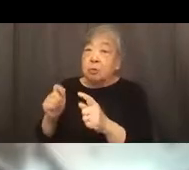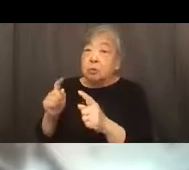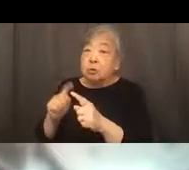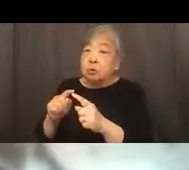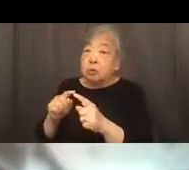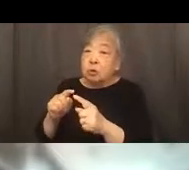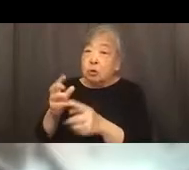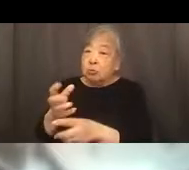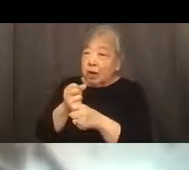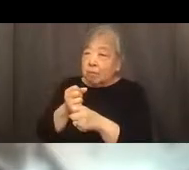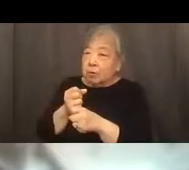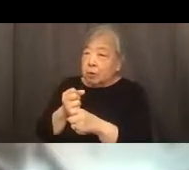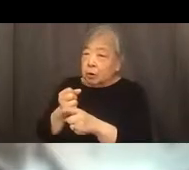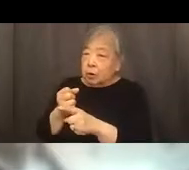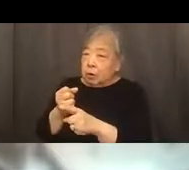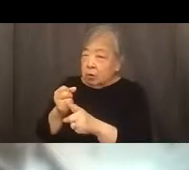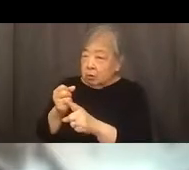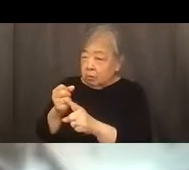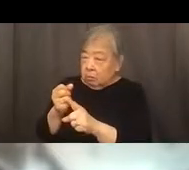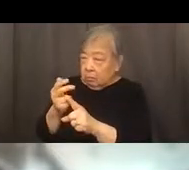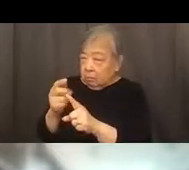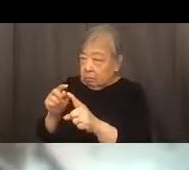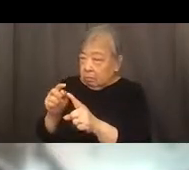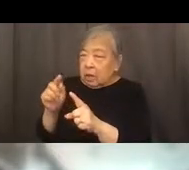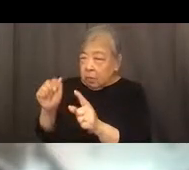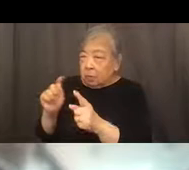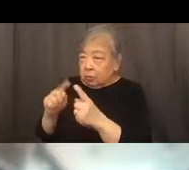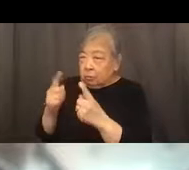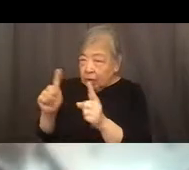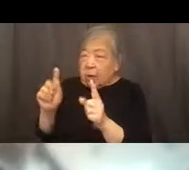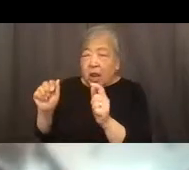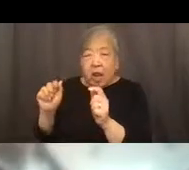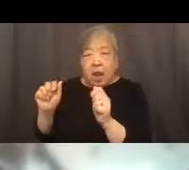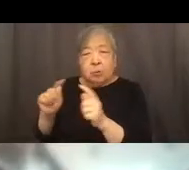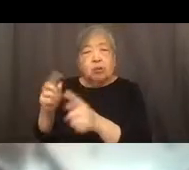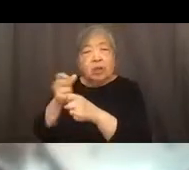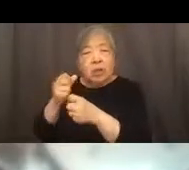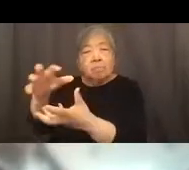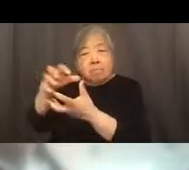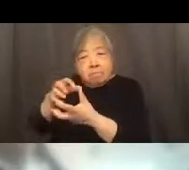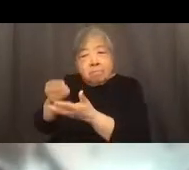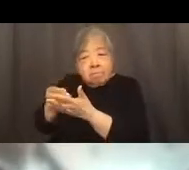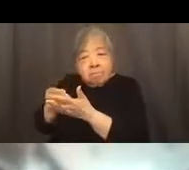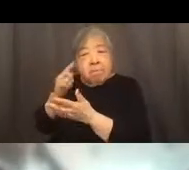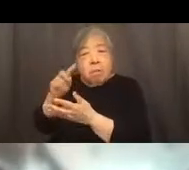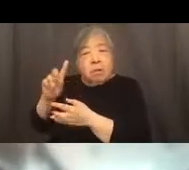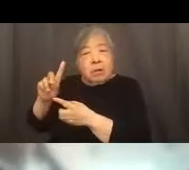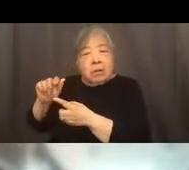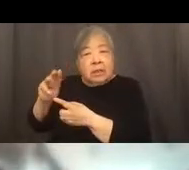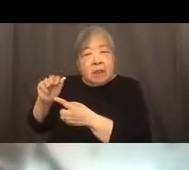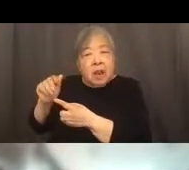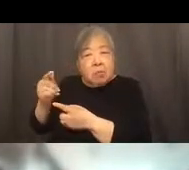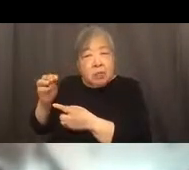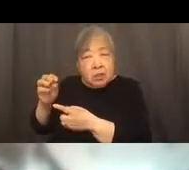little over 3 million for victims, um, and damages, but we can also do, um, some other things that are really